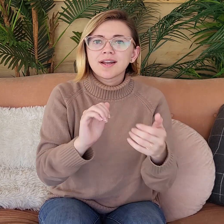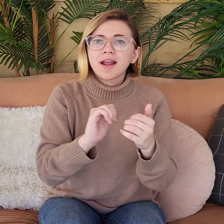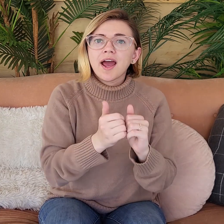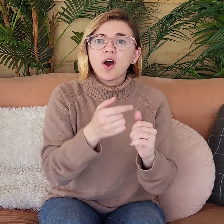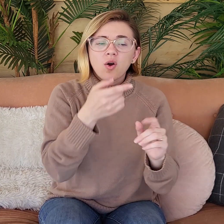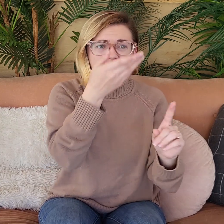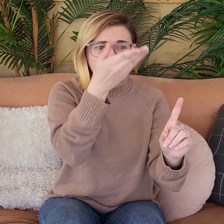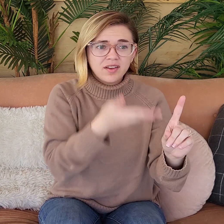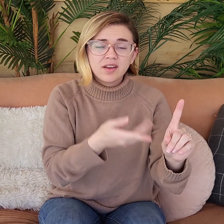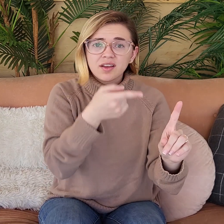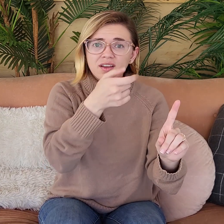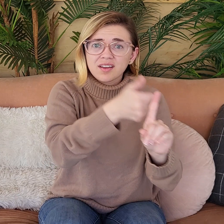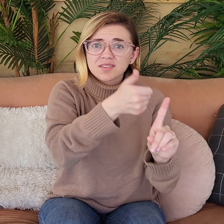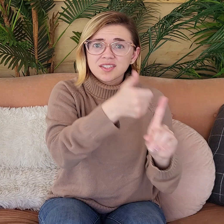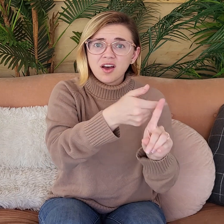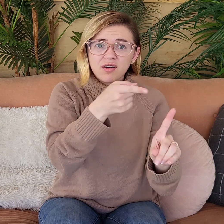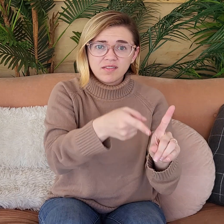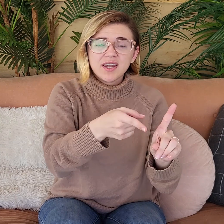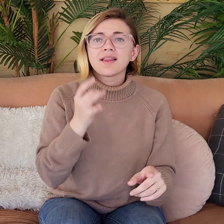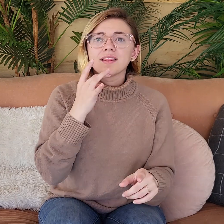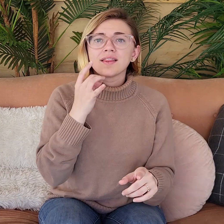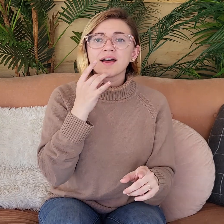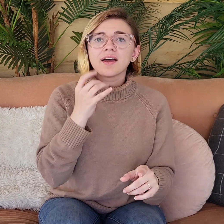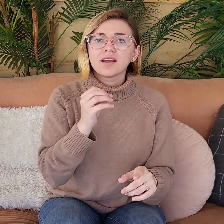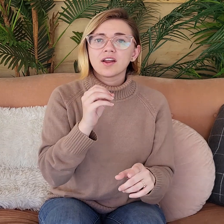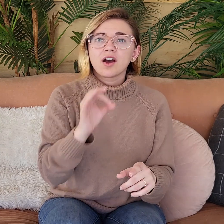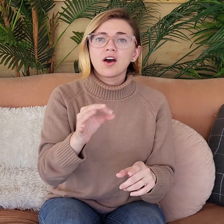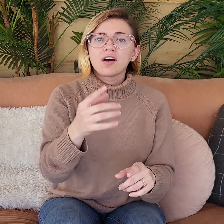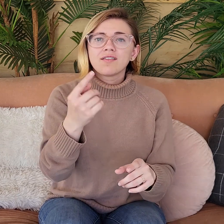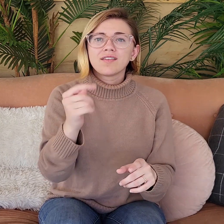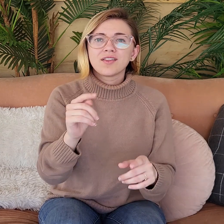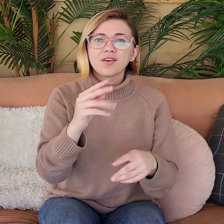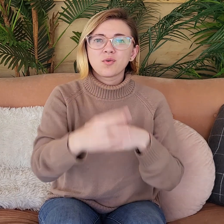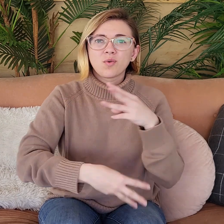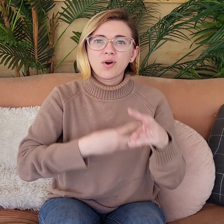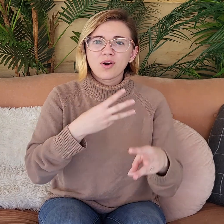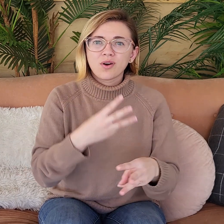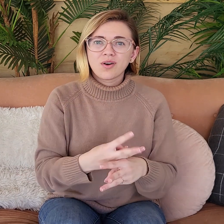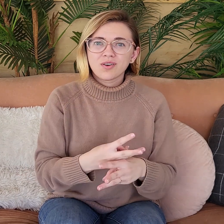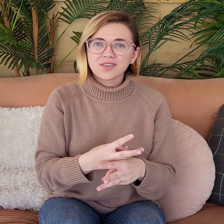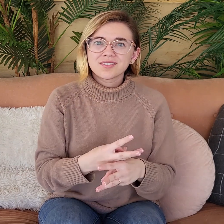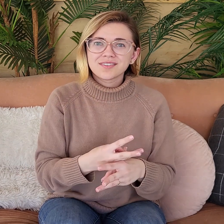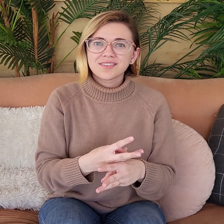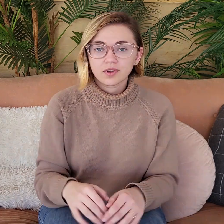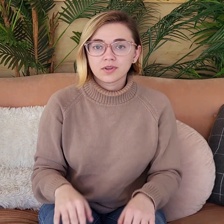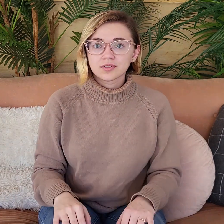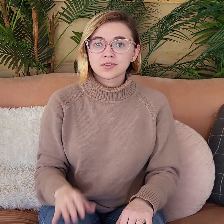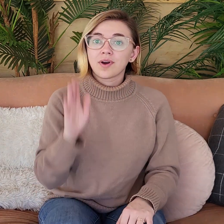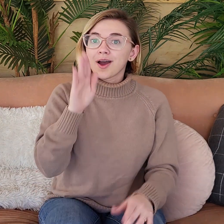how Jesus, who he is and how he himself is the light of the world.